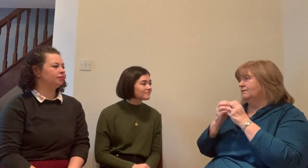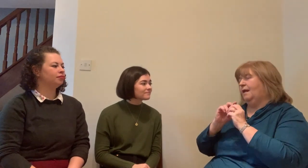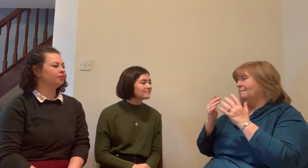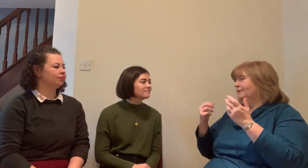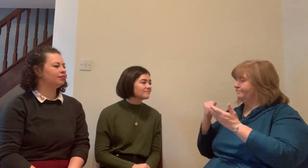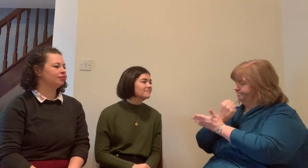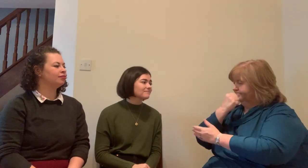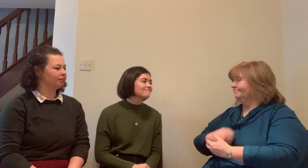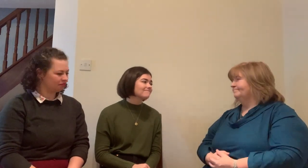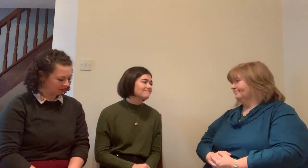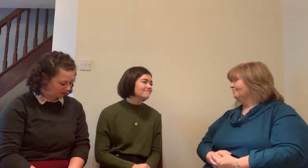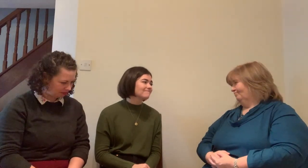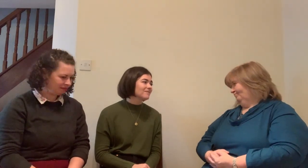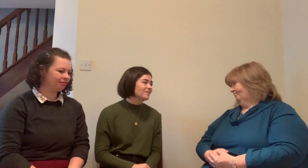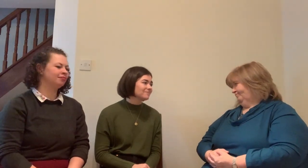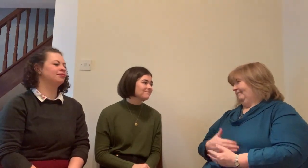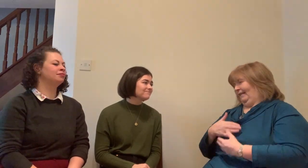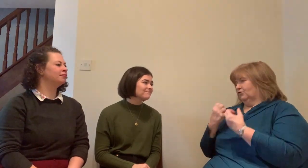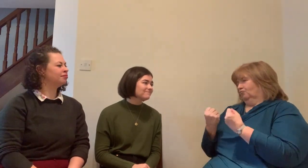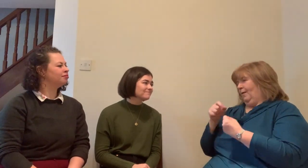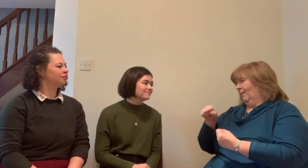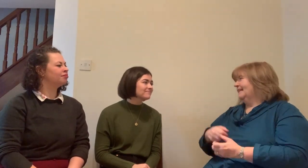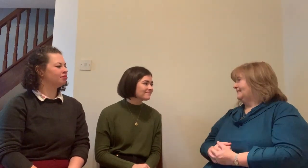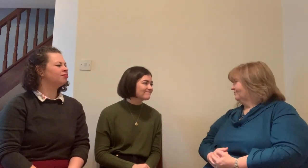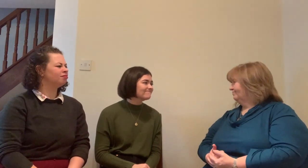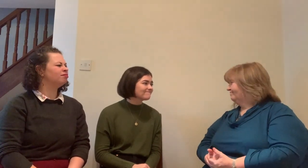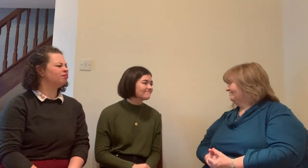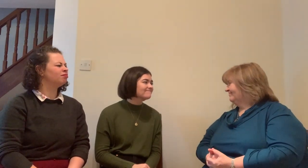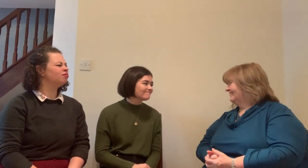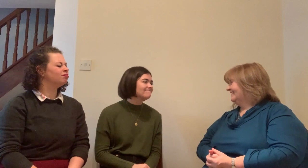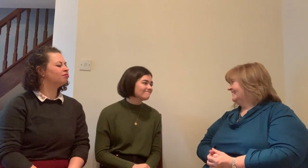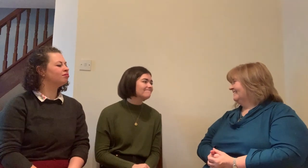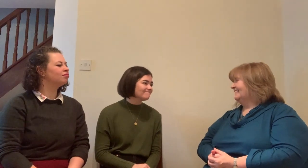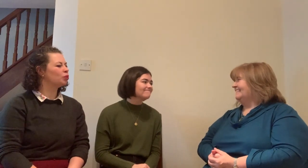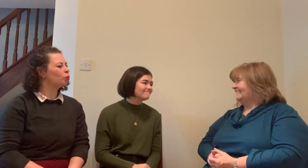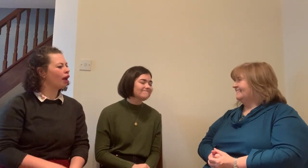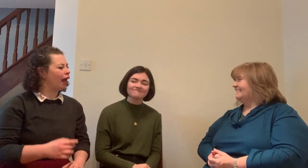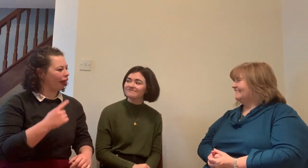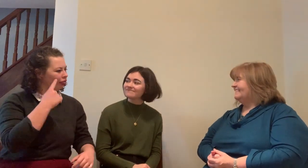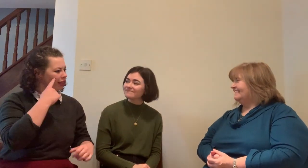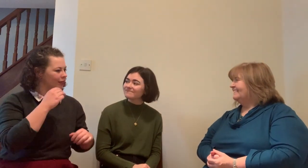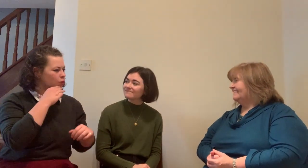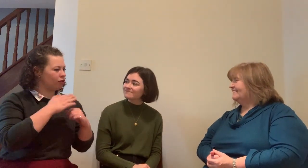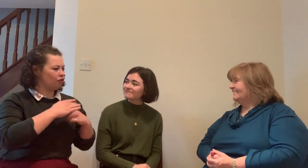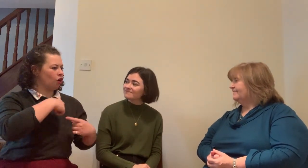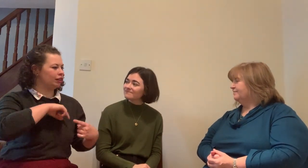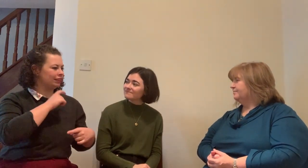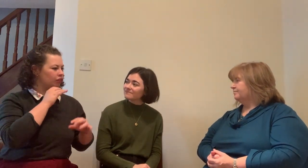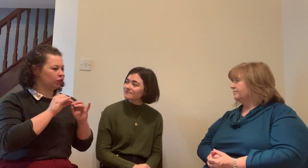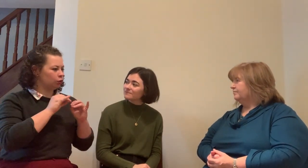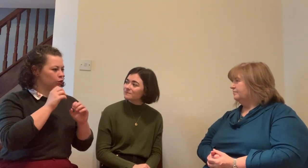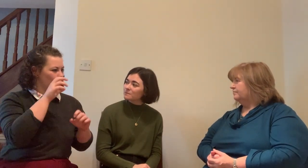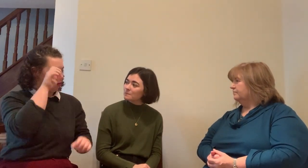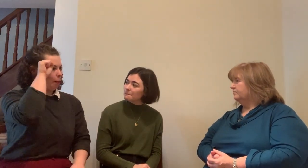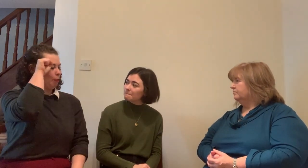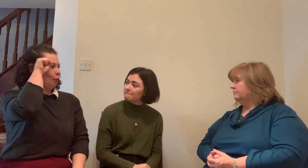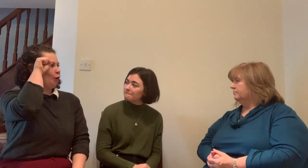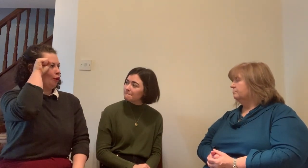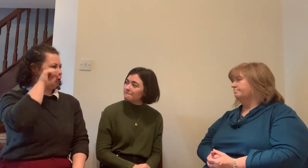have those boundaries in specific settings right people are familiar with that they understand that okay some maybe are